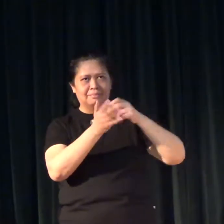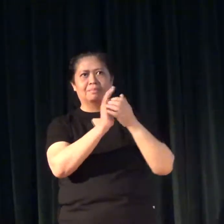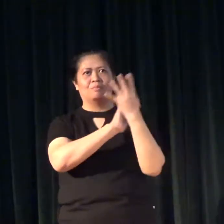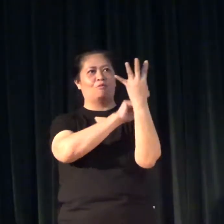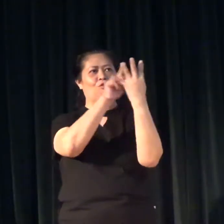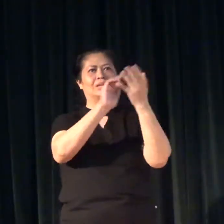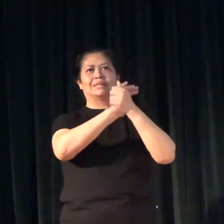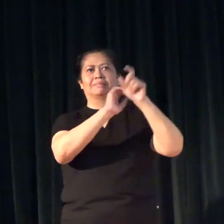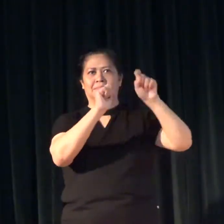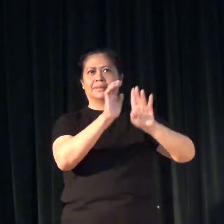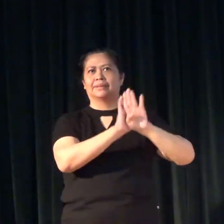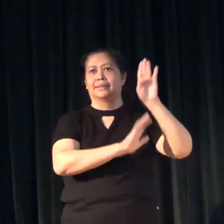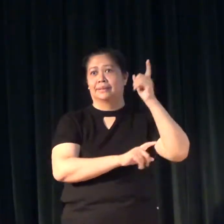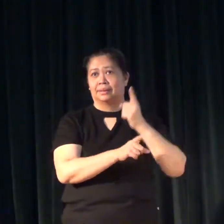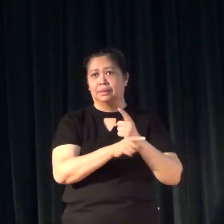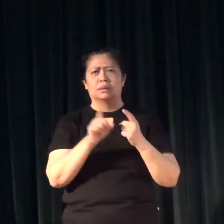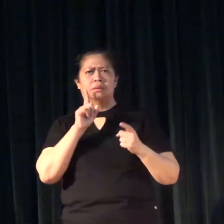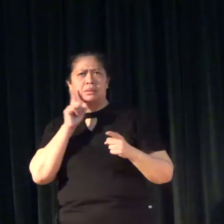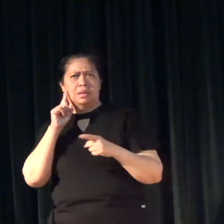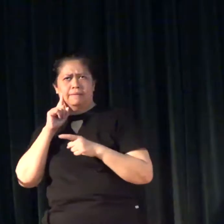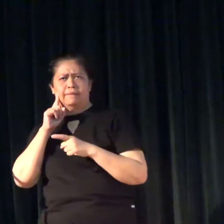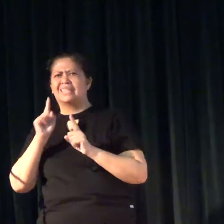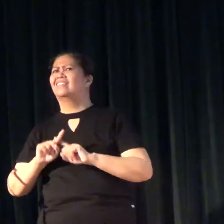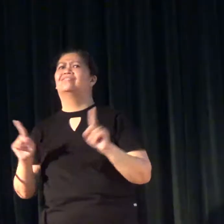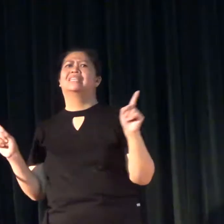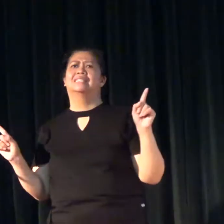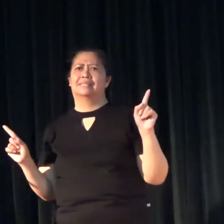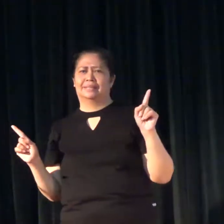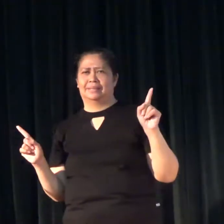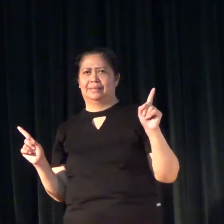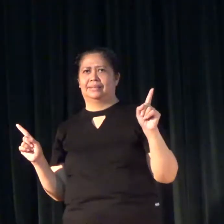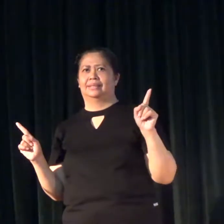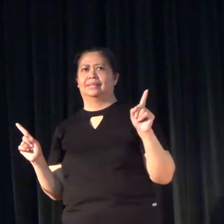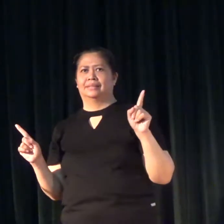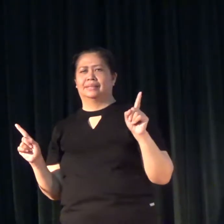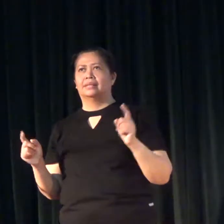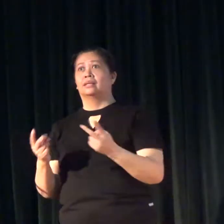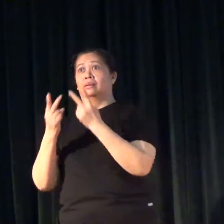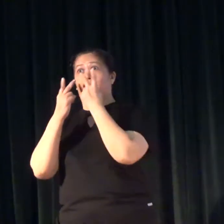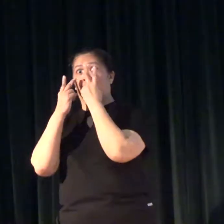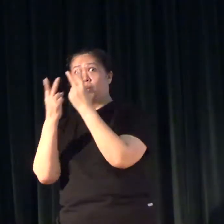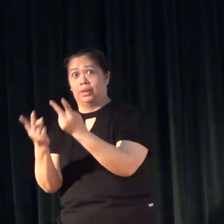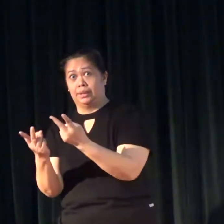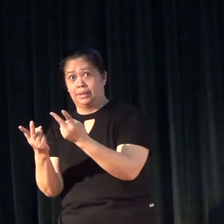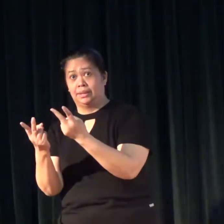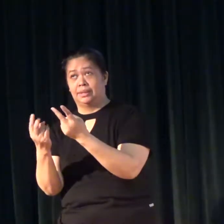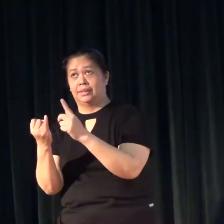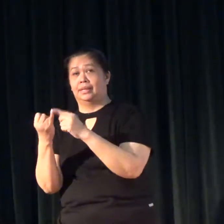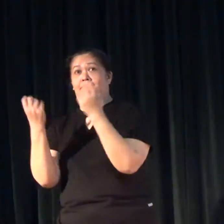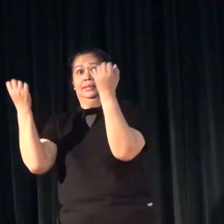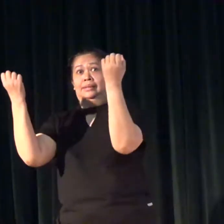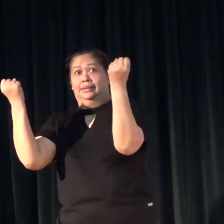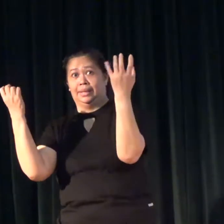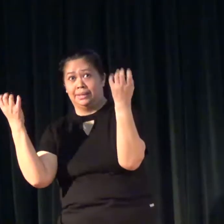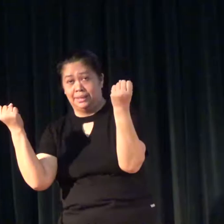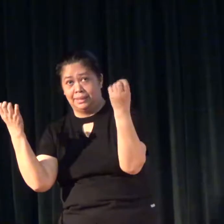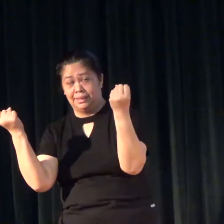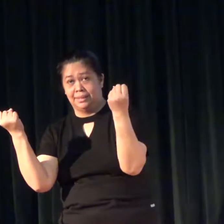have. For the deaf, it's different. Viewing, signing,